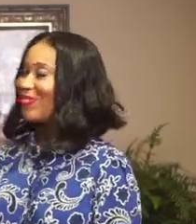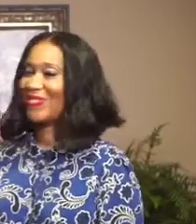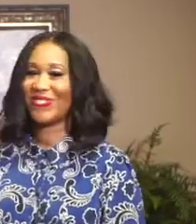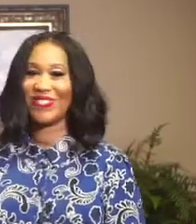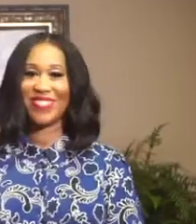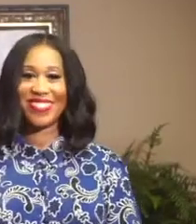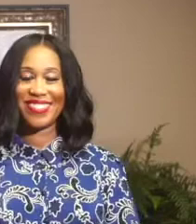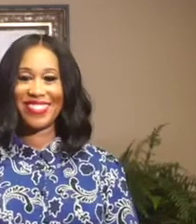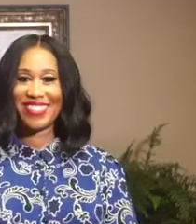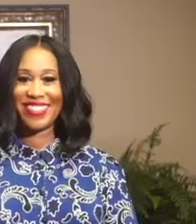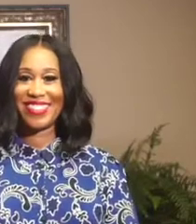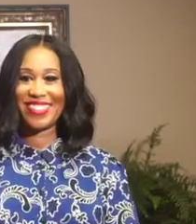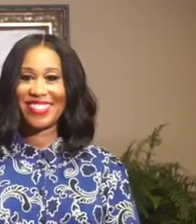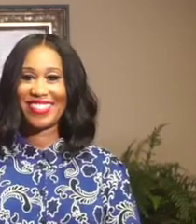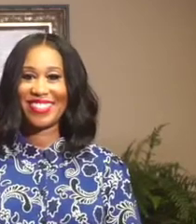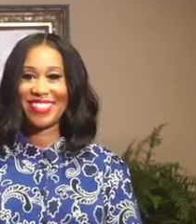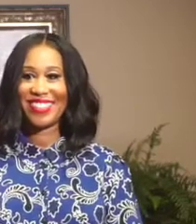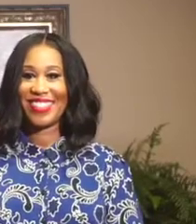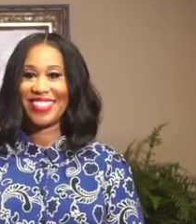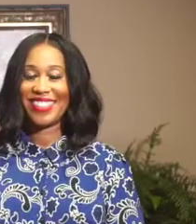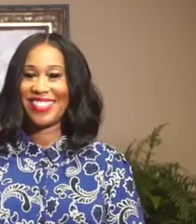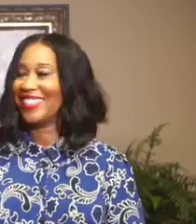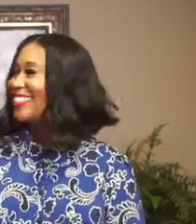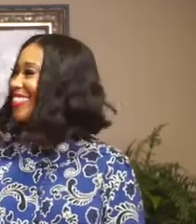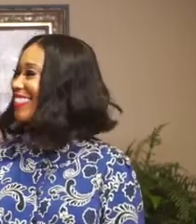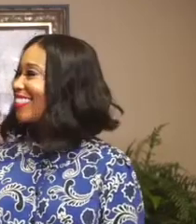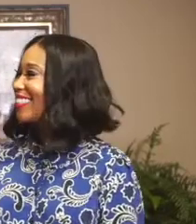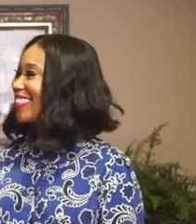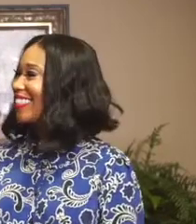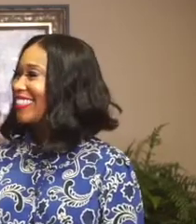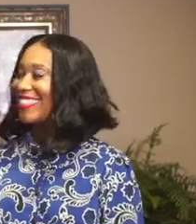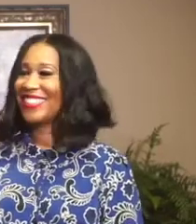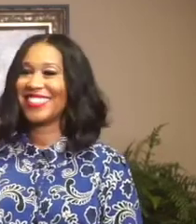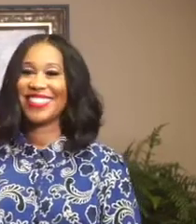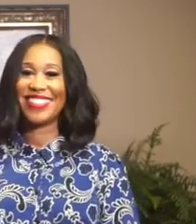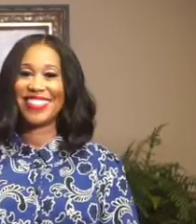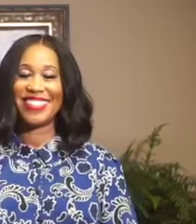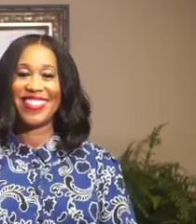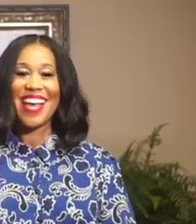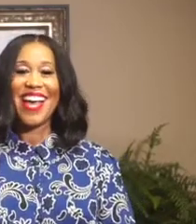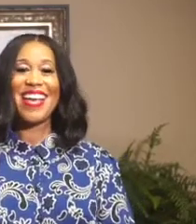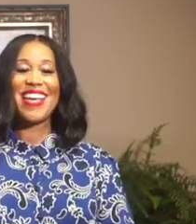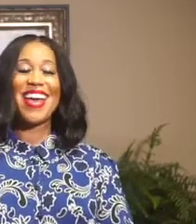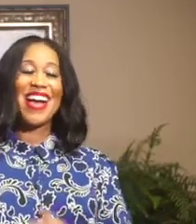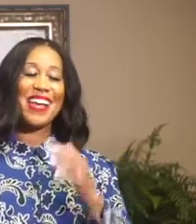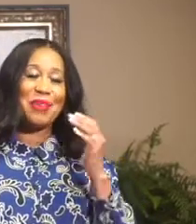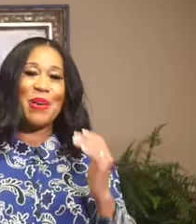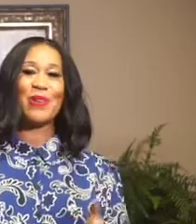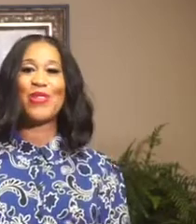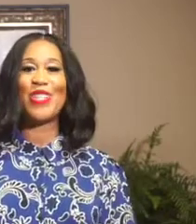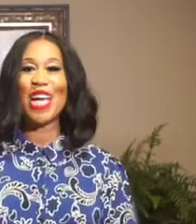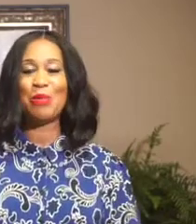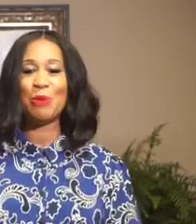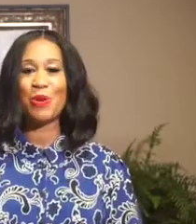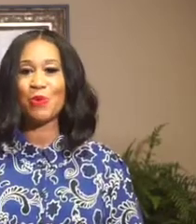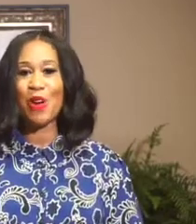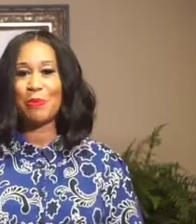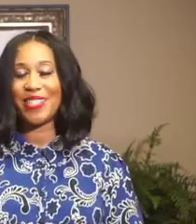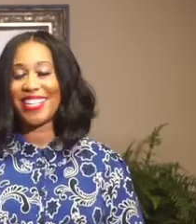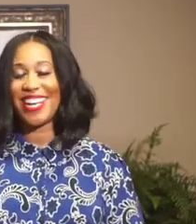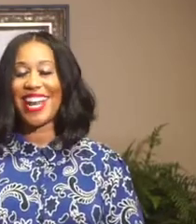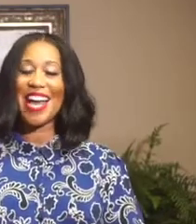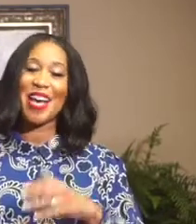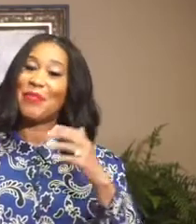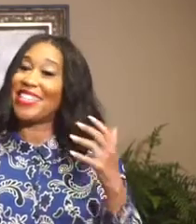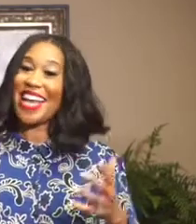Welcome to the Greater Change Telecast. We are your hosts today, and I'm Dr. T. Delbert Robinson. And I am Elder Jasmine Wharton